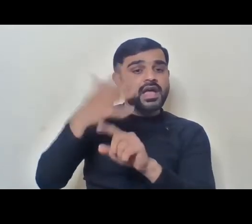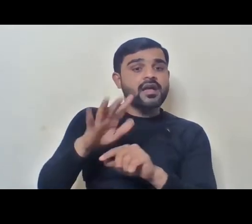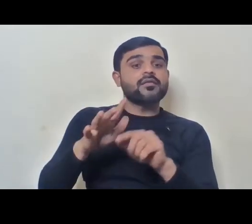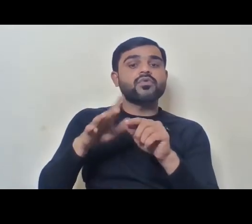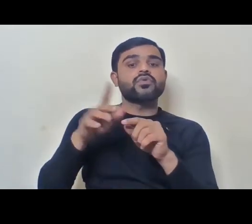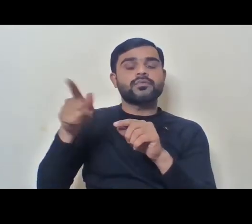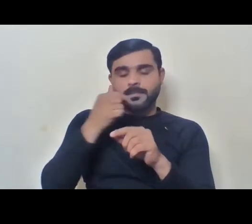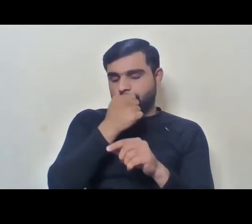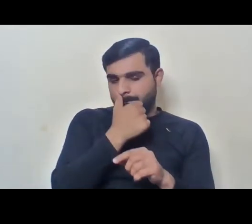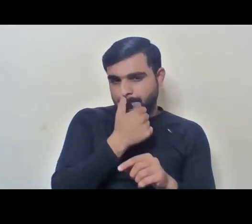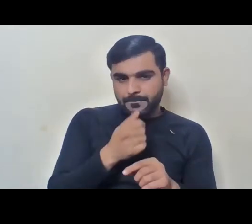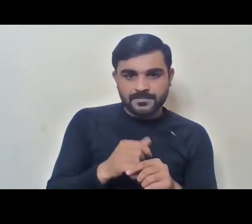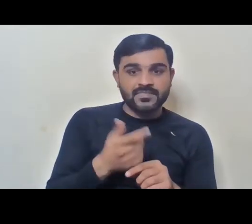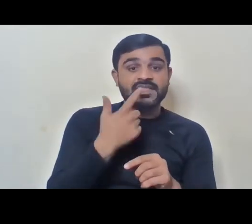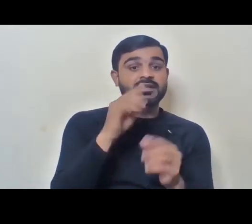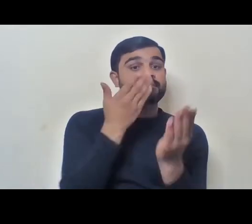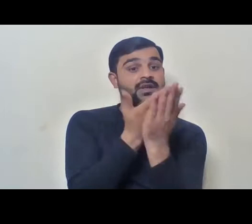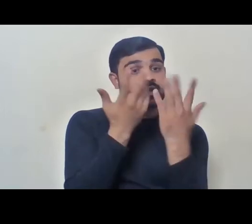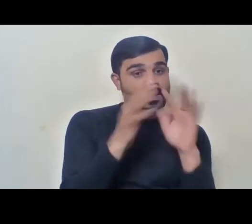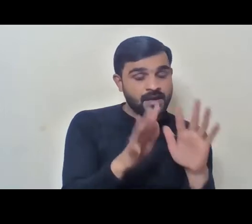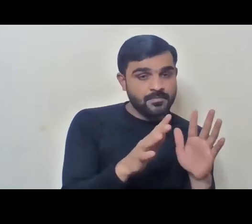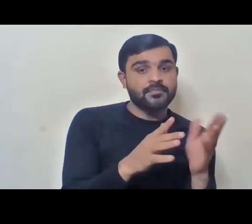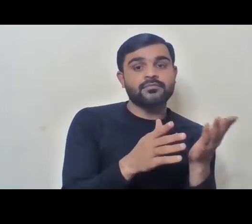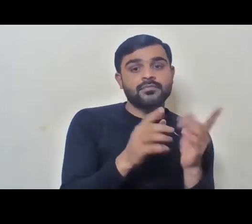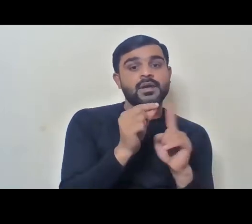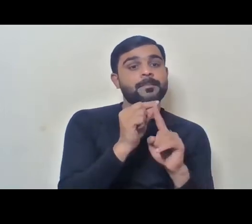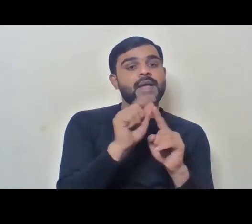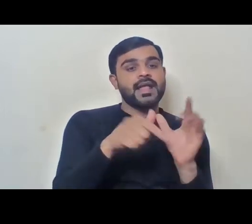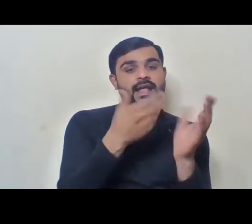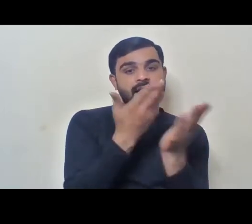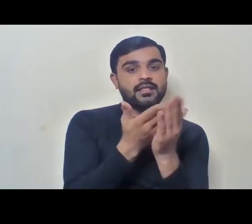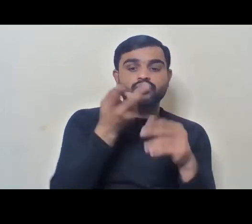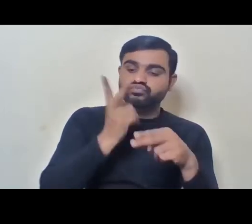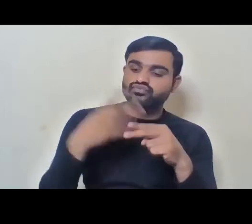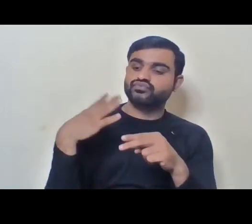we have filed a contempt petition and his relief is still pending.